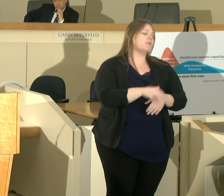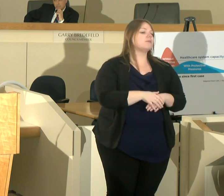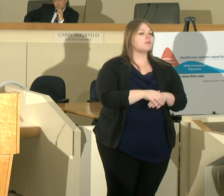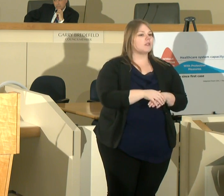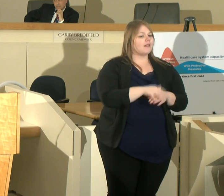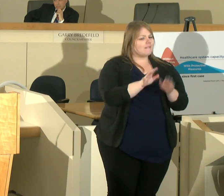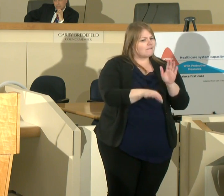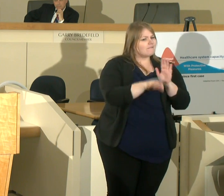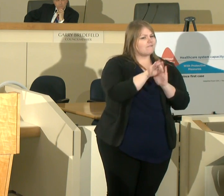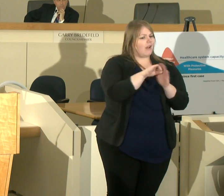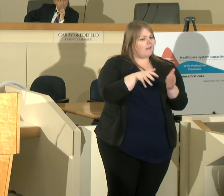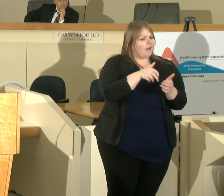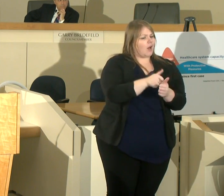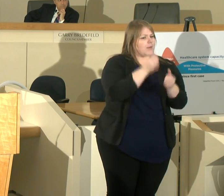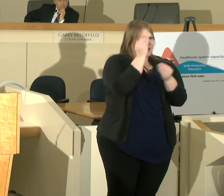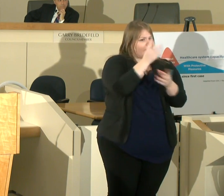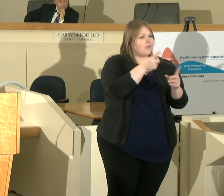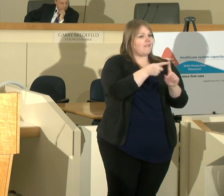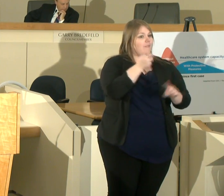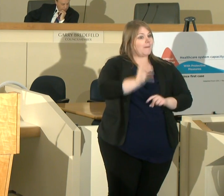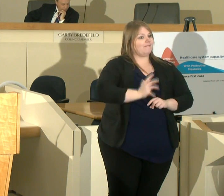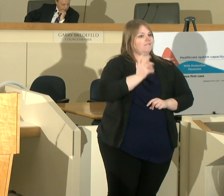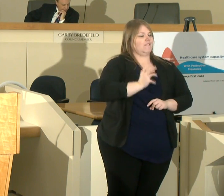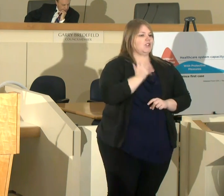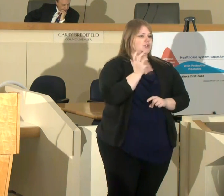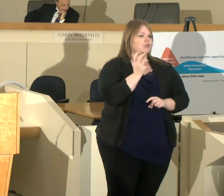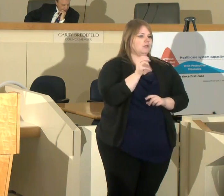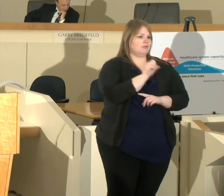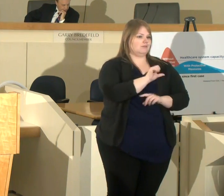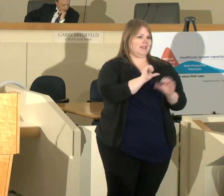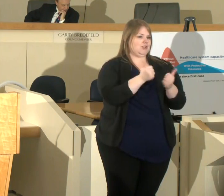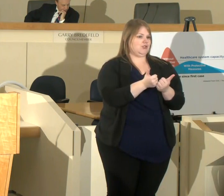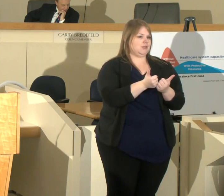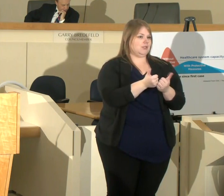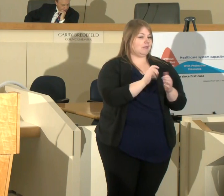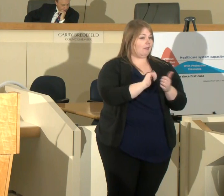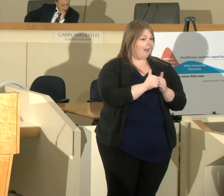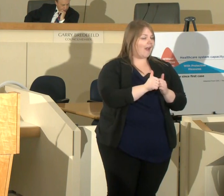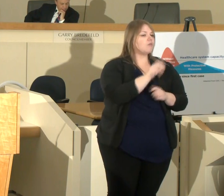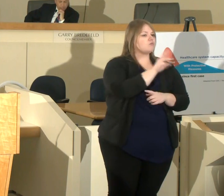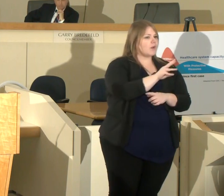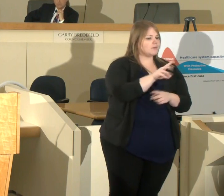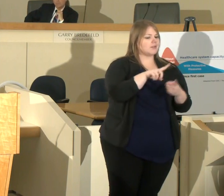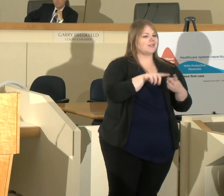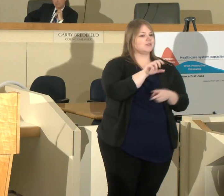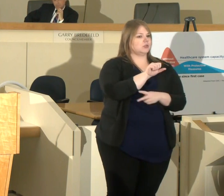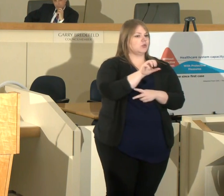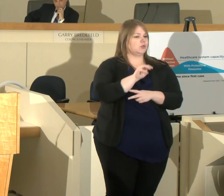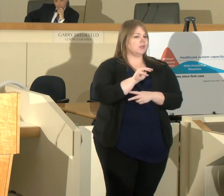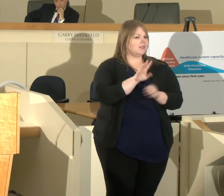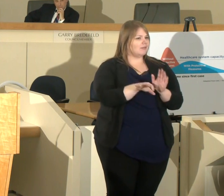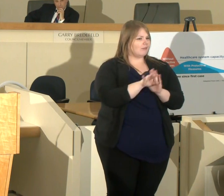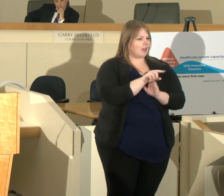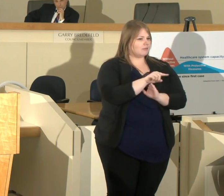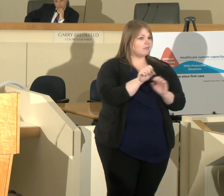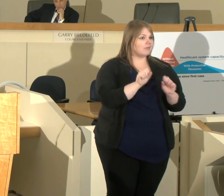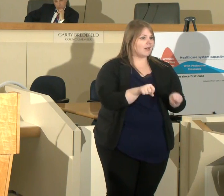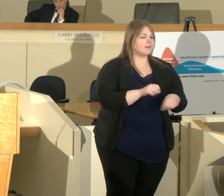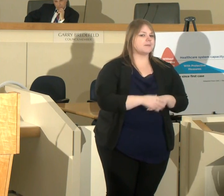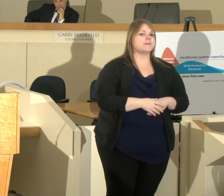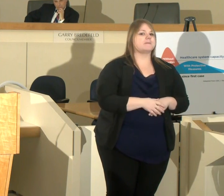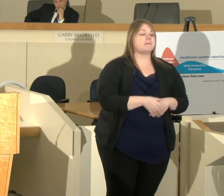from those official agencies through their websites and our social media platforms finally